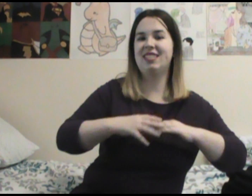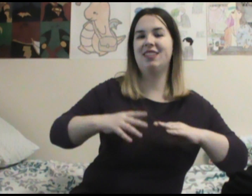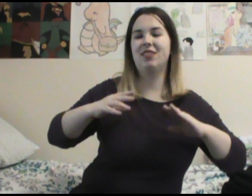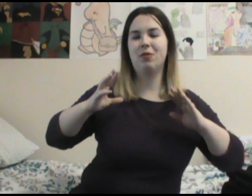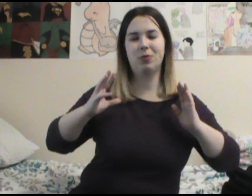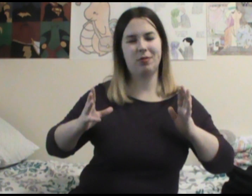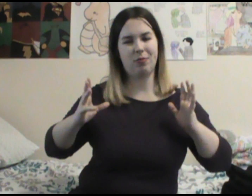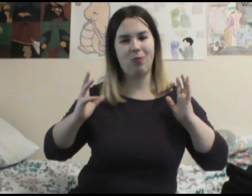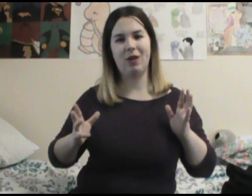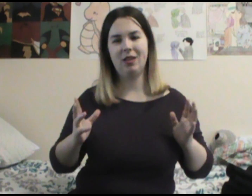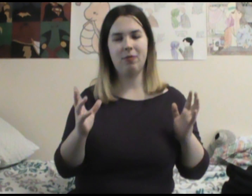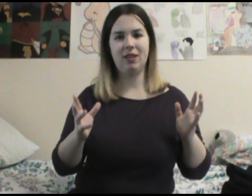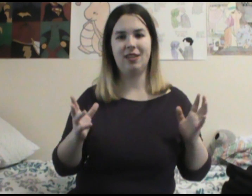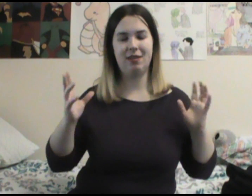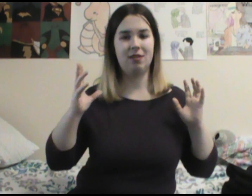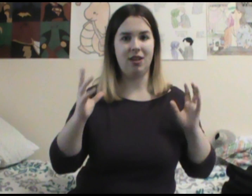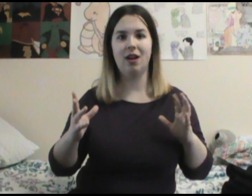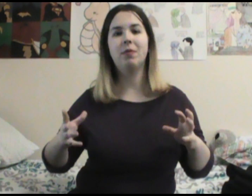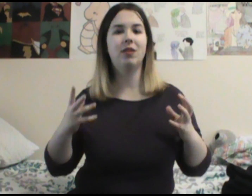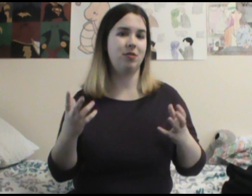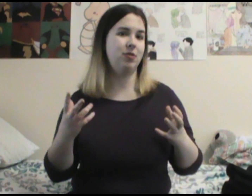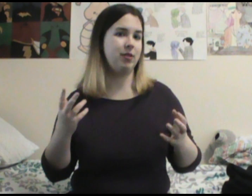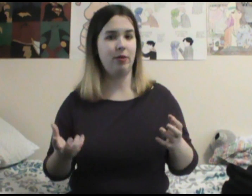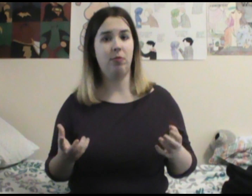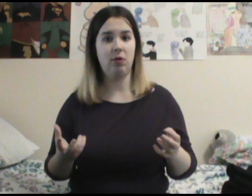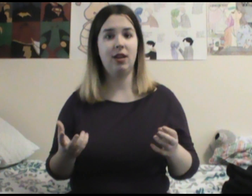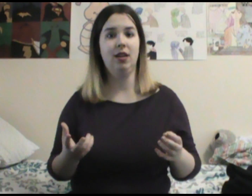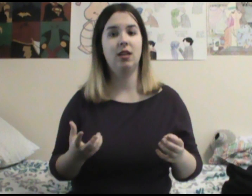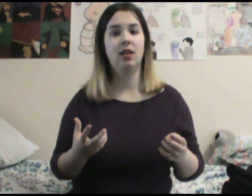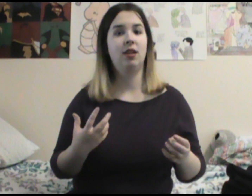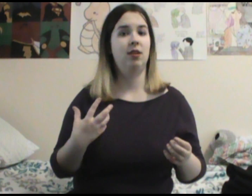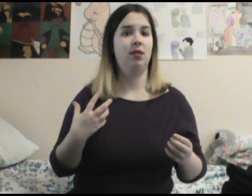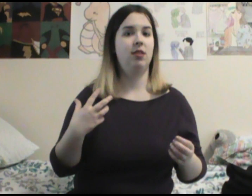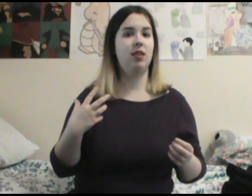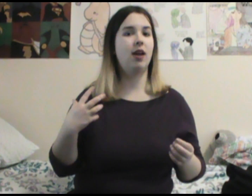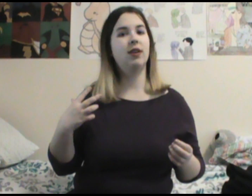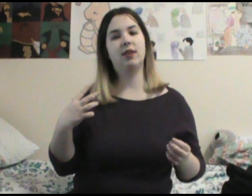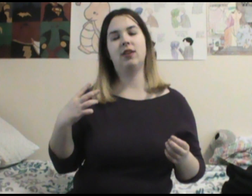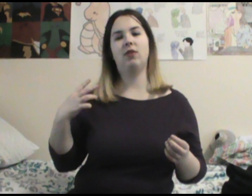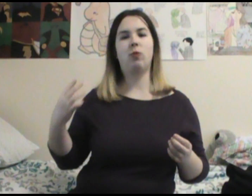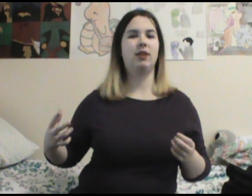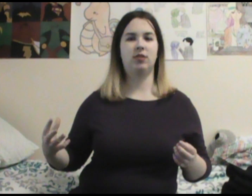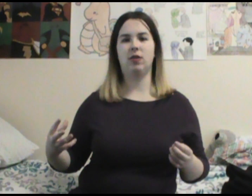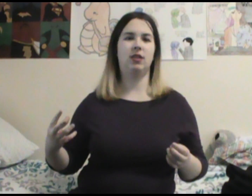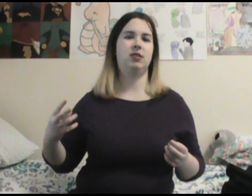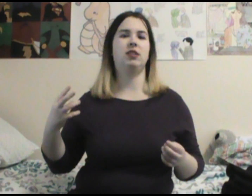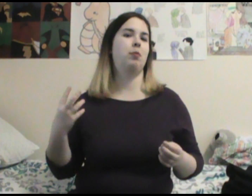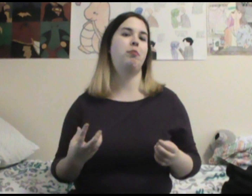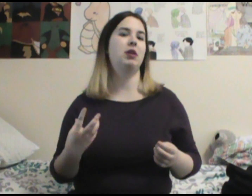was really really terrible and also a little boring that Wells turned into such a bitter